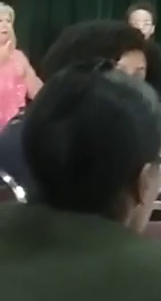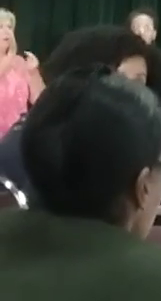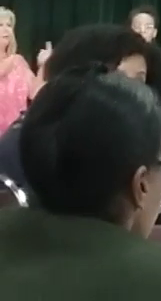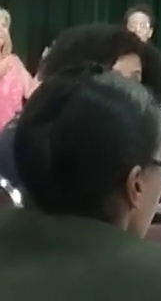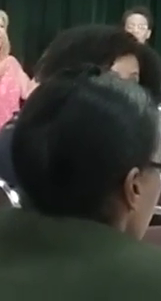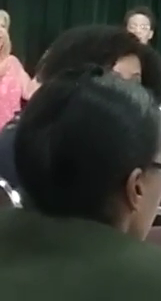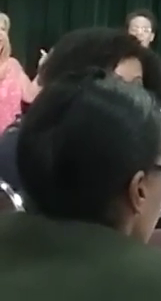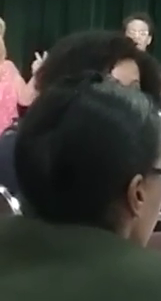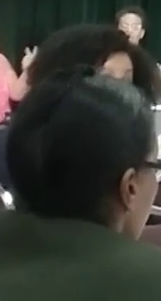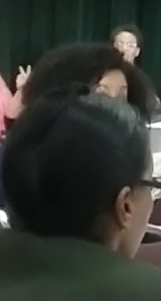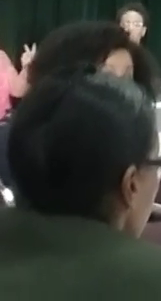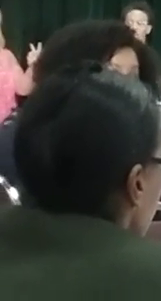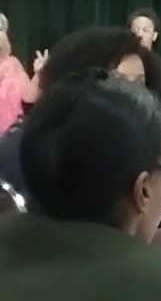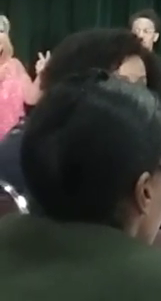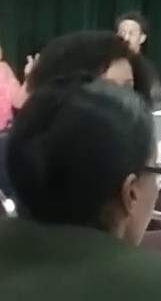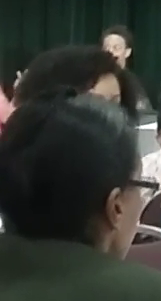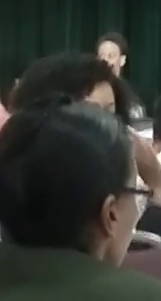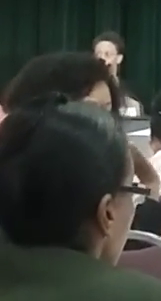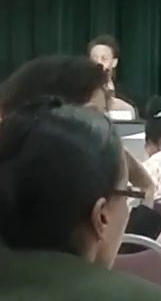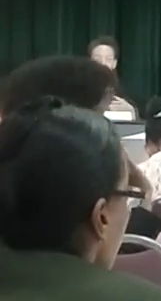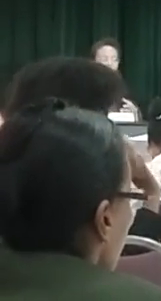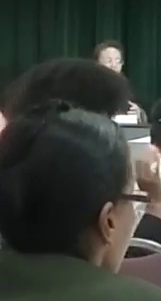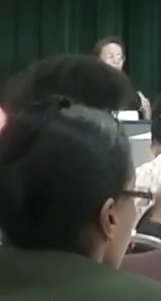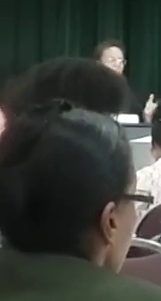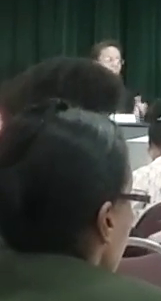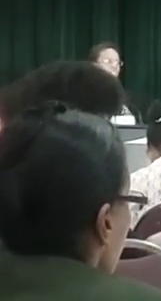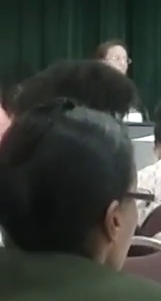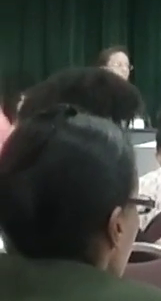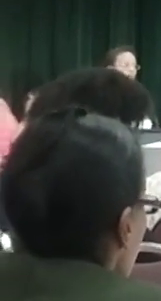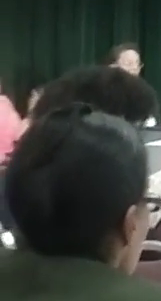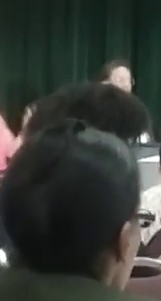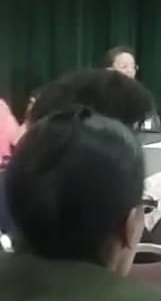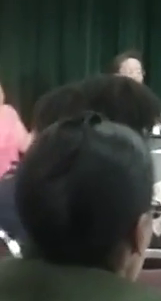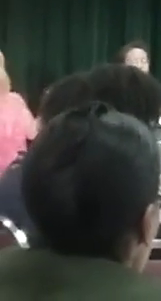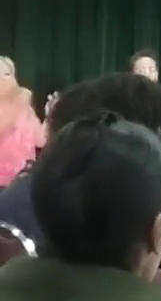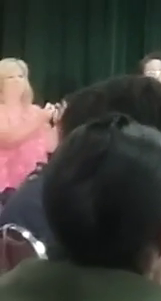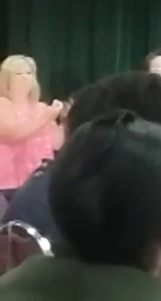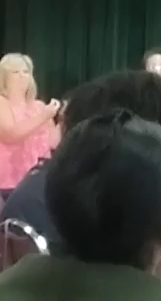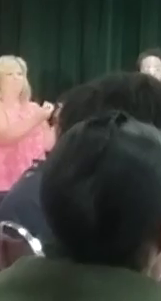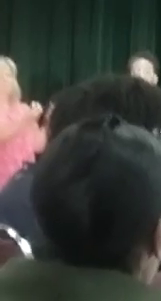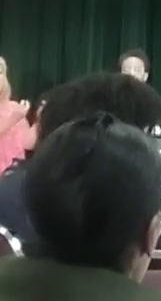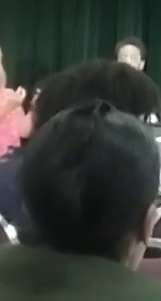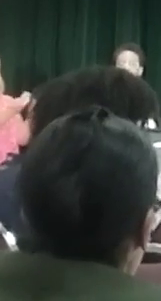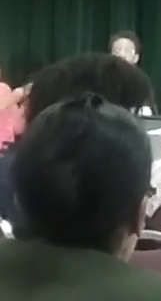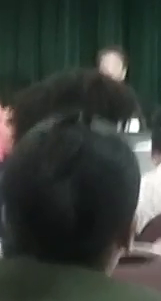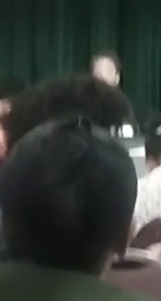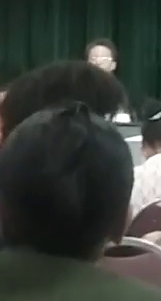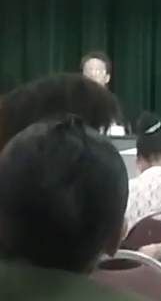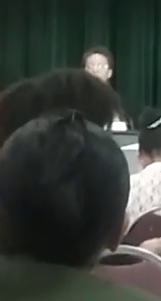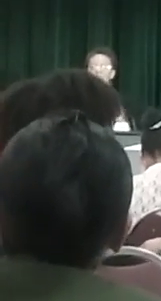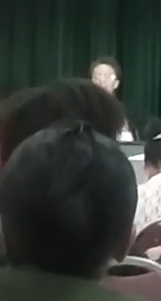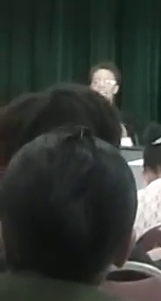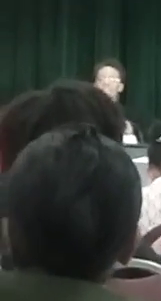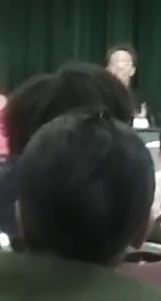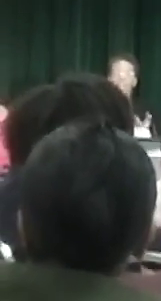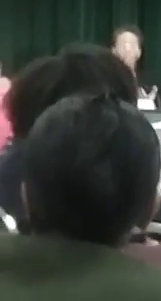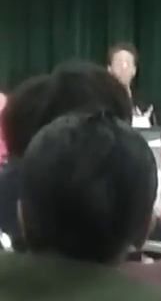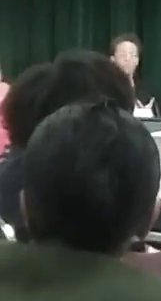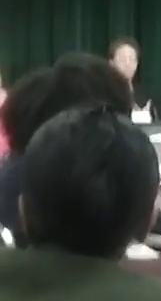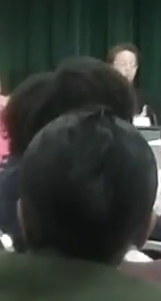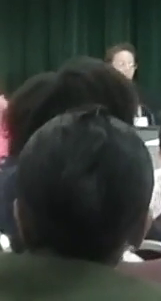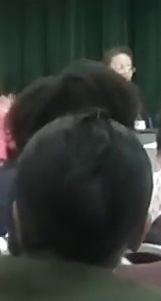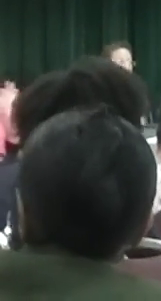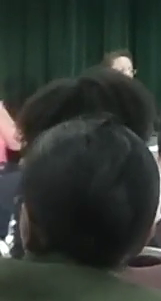kind of one or two people, and you're either on the table or one or two people, it would be nice if you could join, because this part is really important. We're hoping that